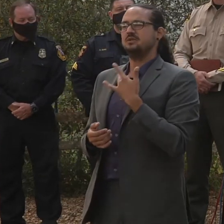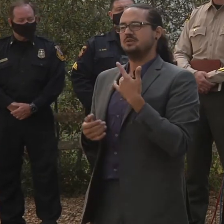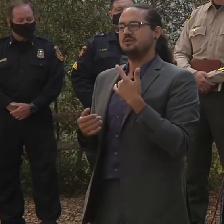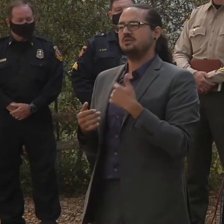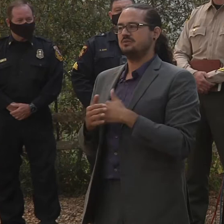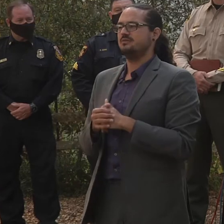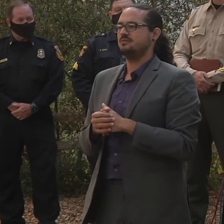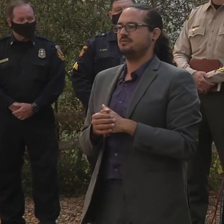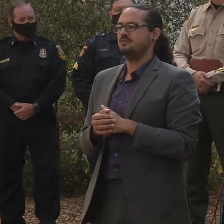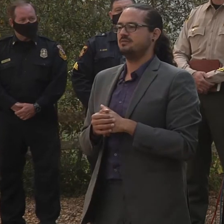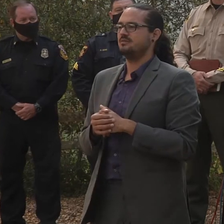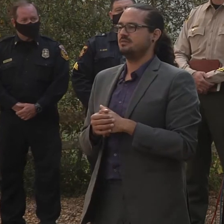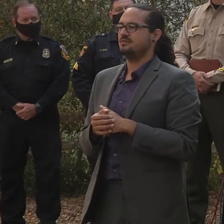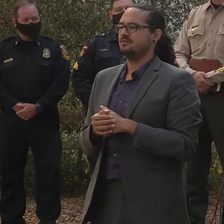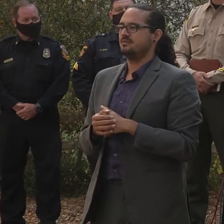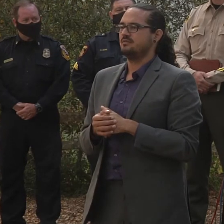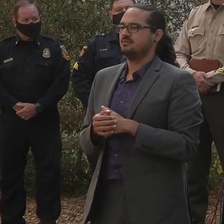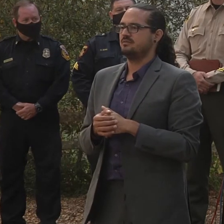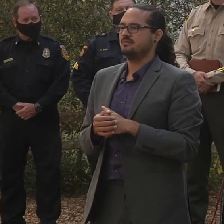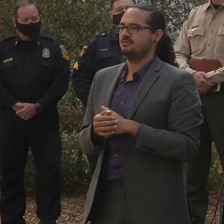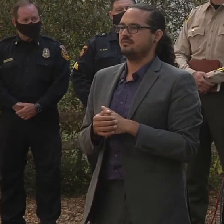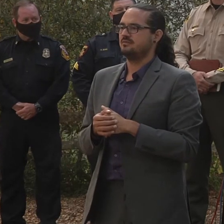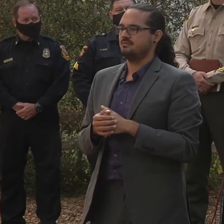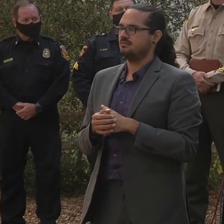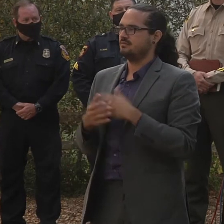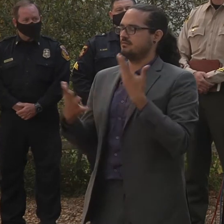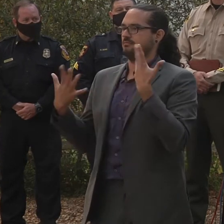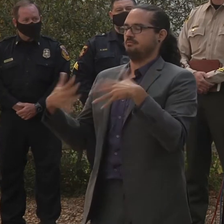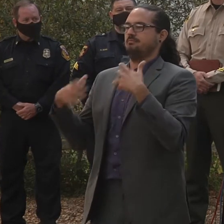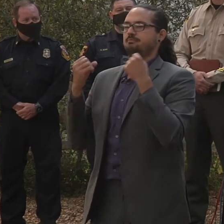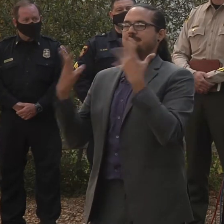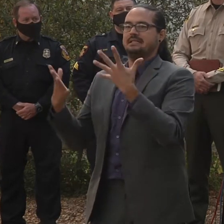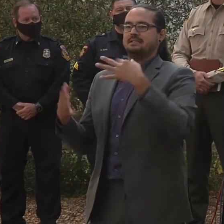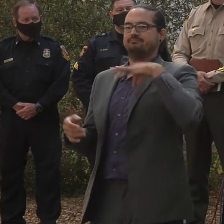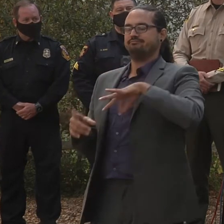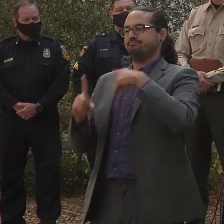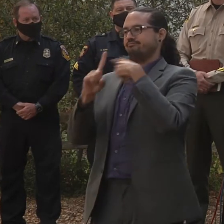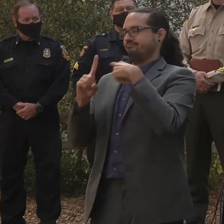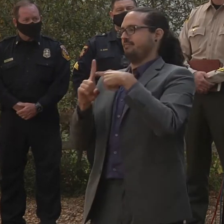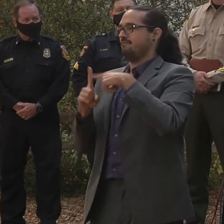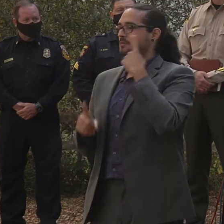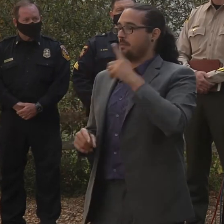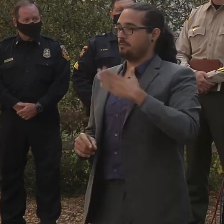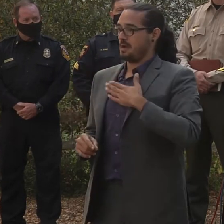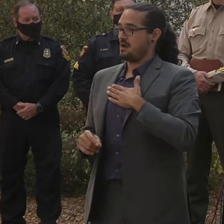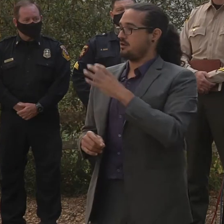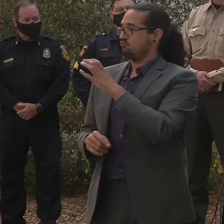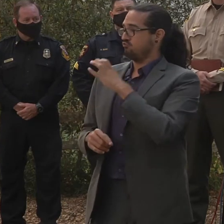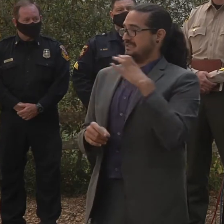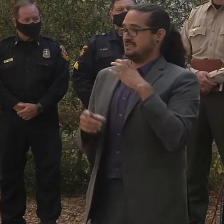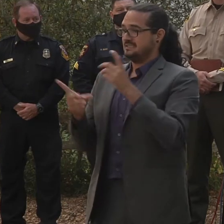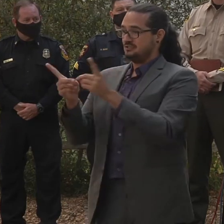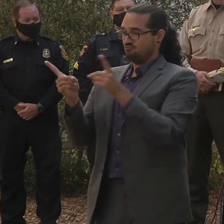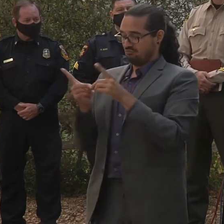to this congressional district. I think it's an eloquent statement about it. So, God bless all of you. Thank you.